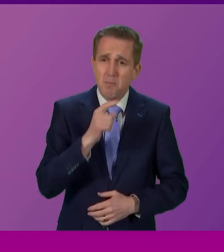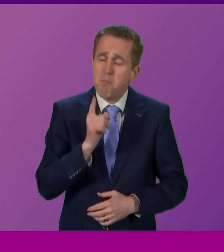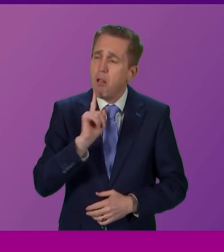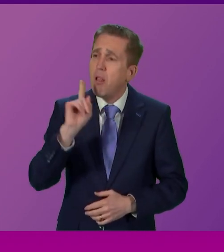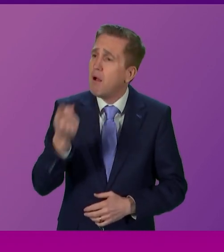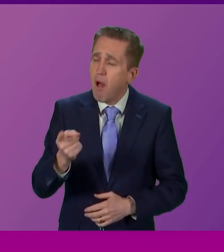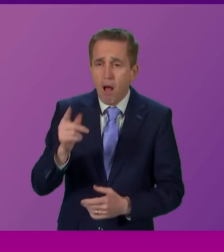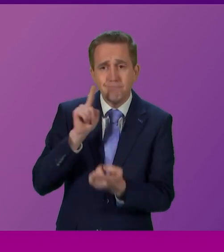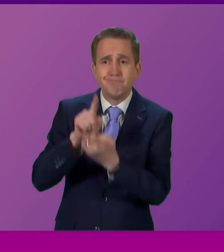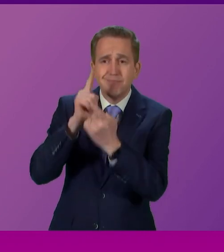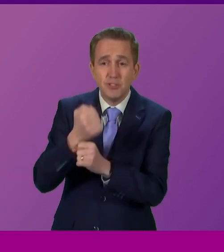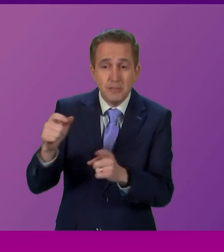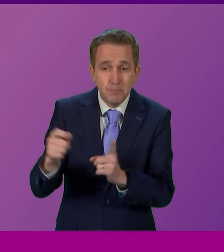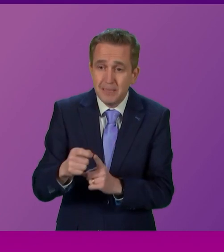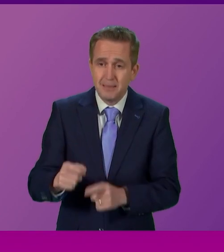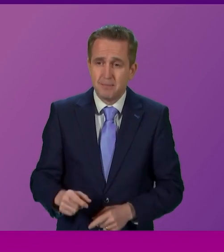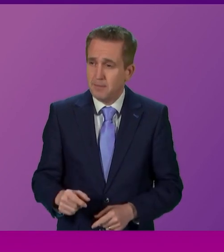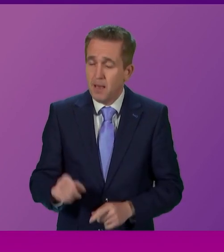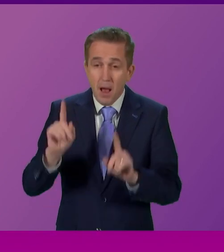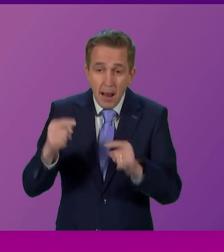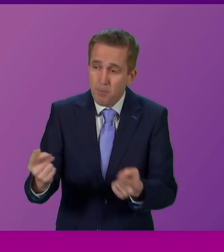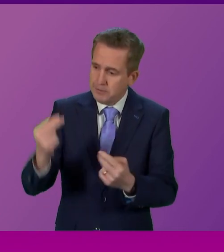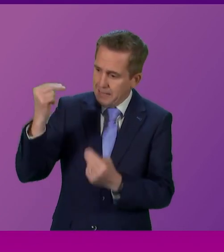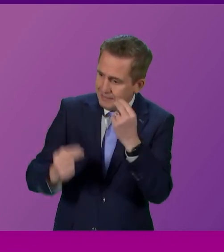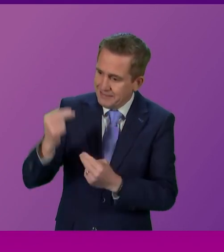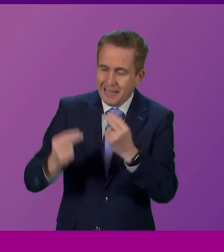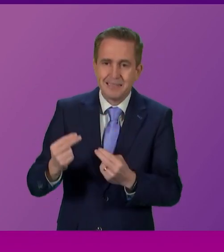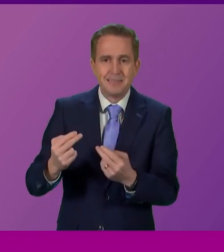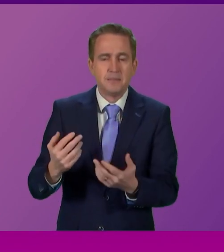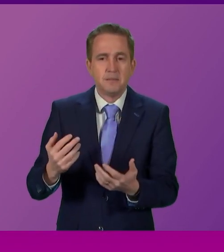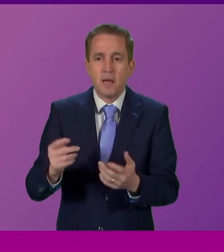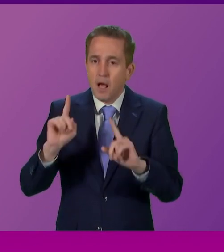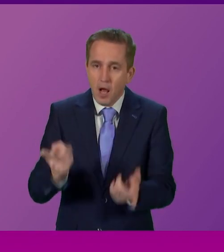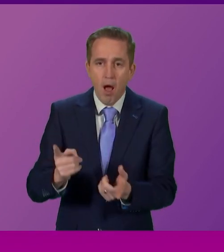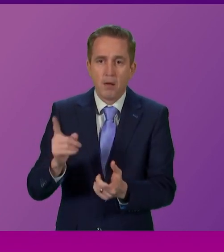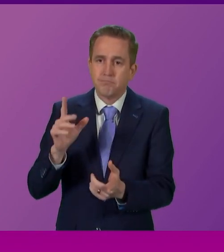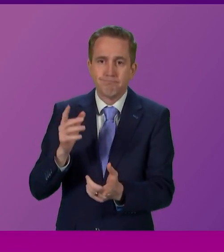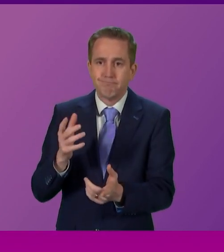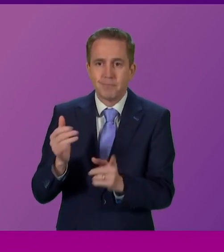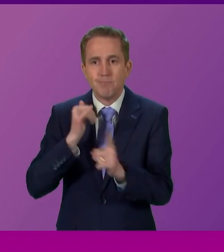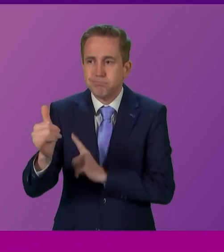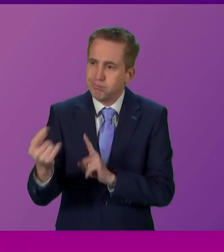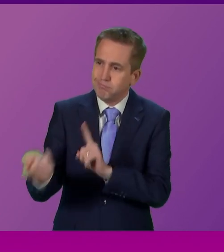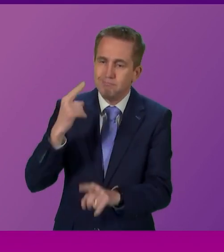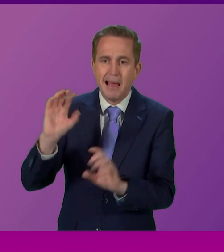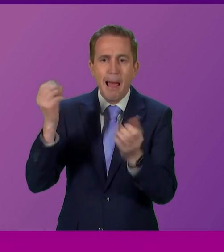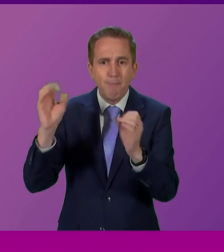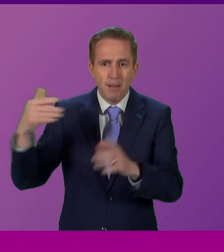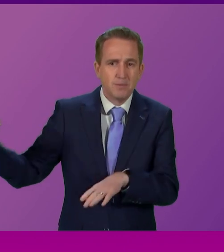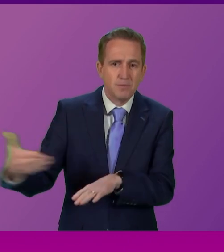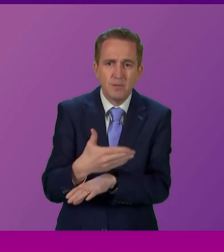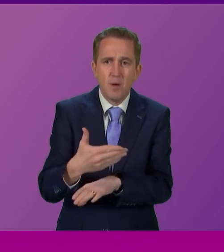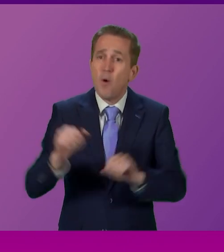They can't get screened for major illnesses. They can't get an ambulance. They're waiting hours at A&E departments.